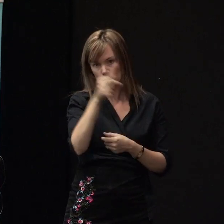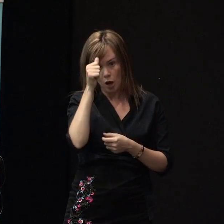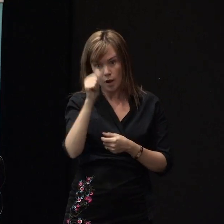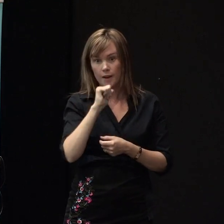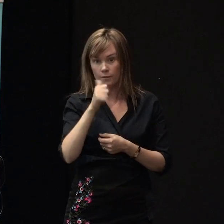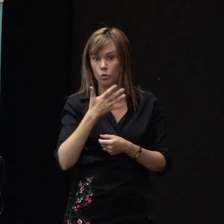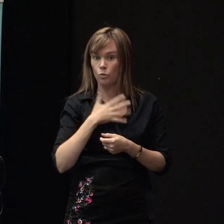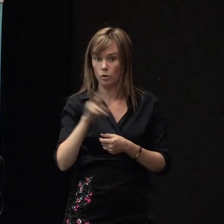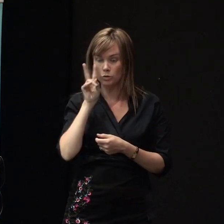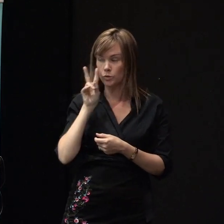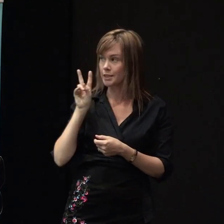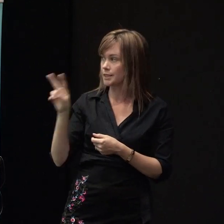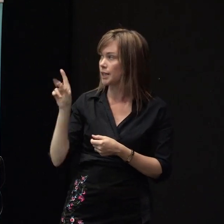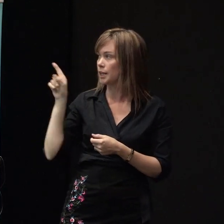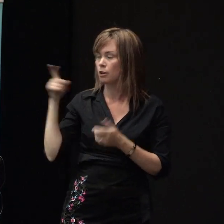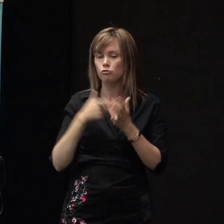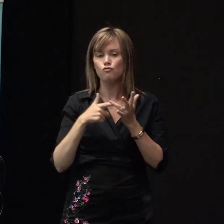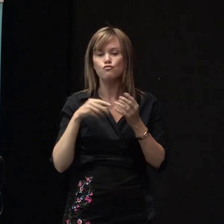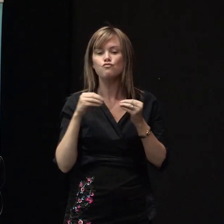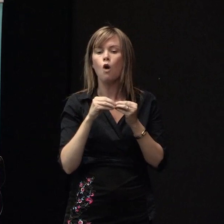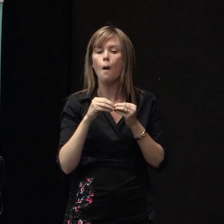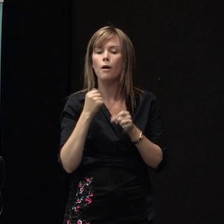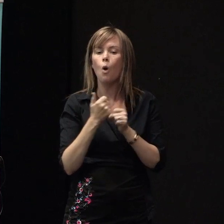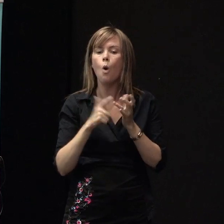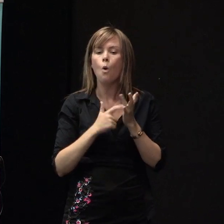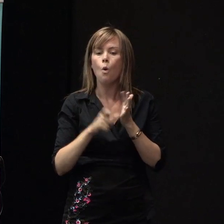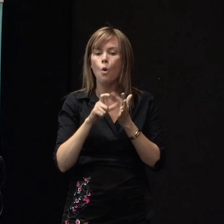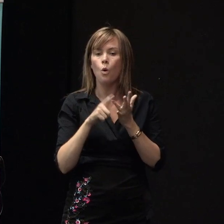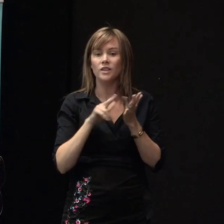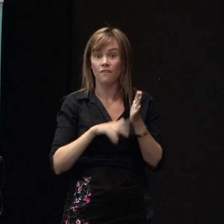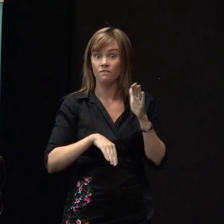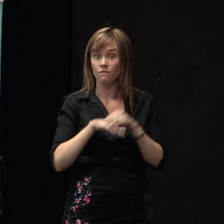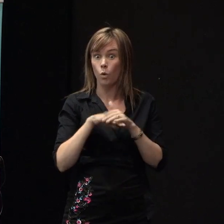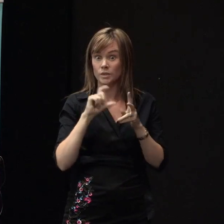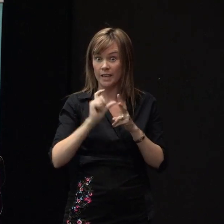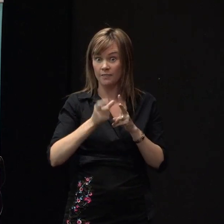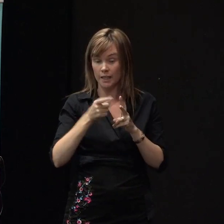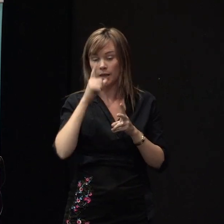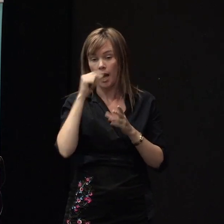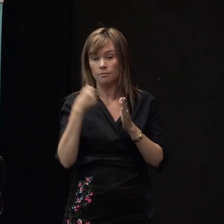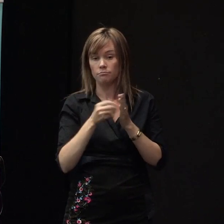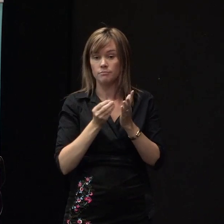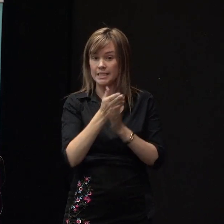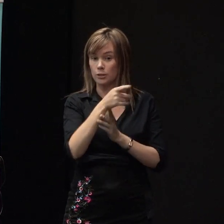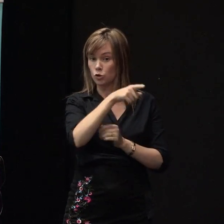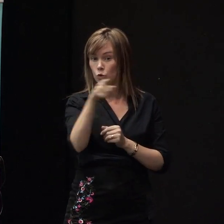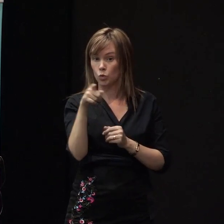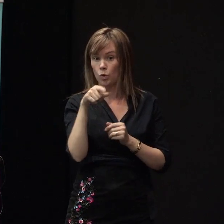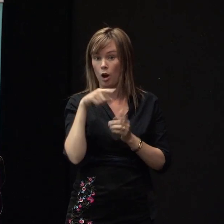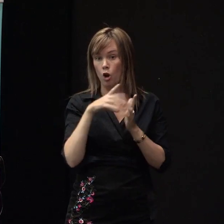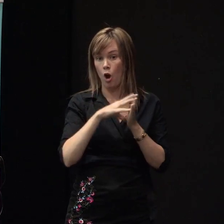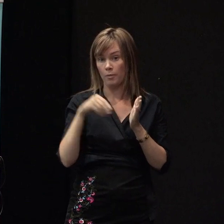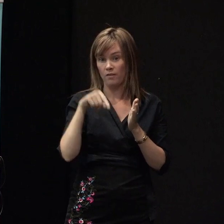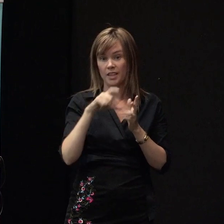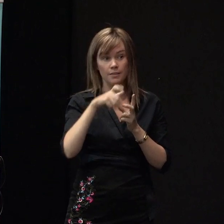see the full Rob Gordon video DVD we can send you a copy there's a sign up sheet at the back